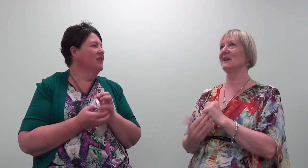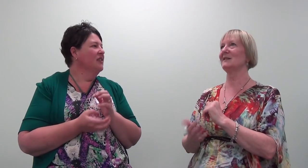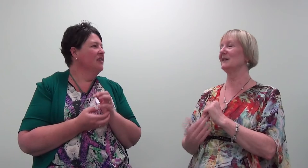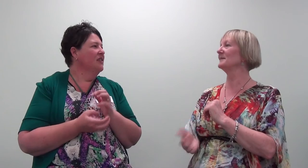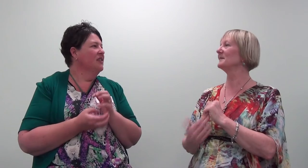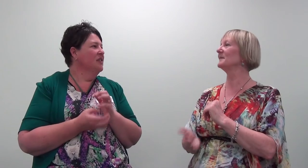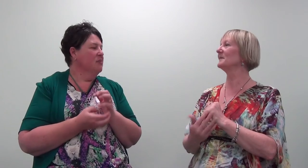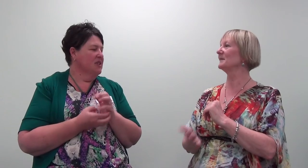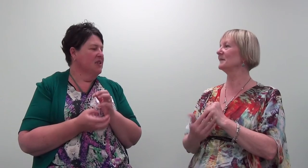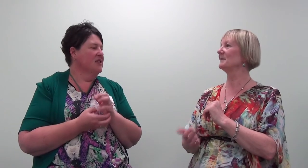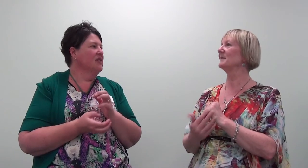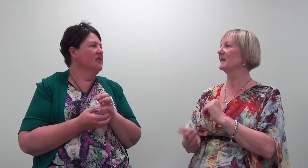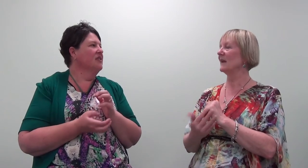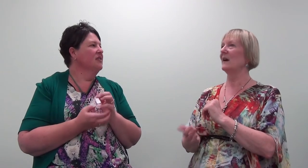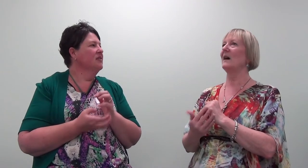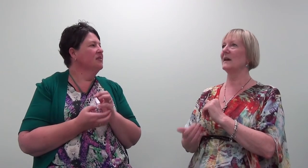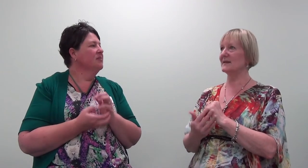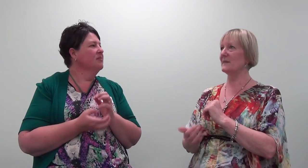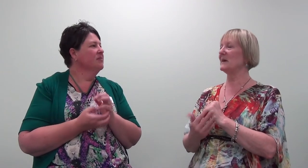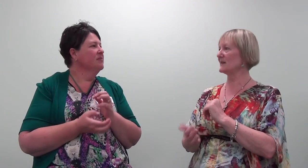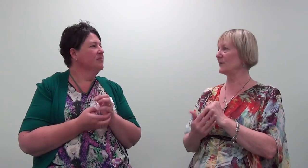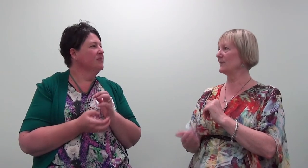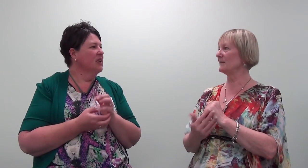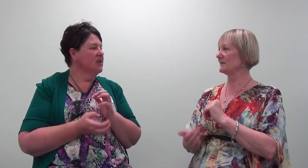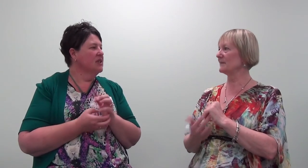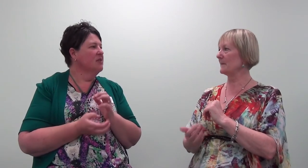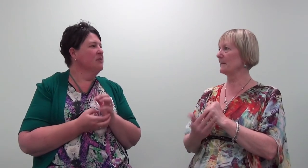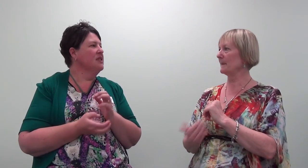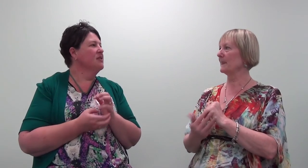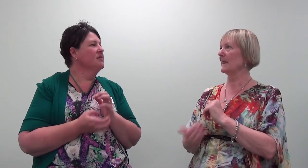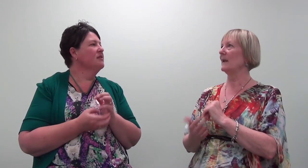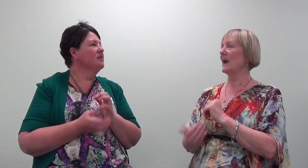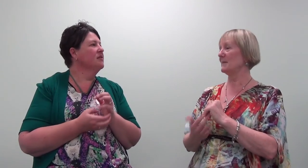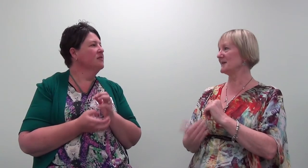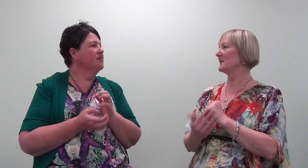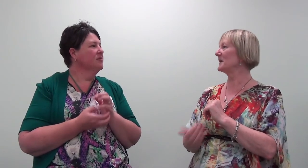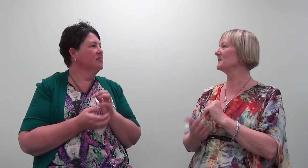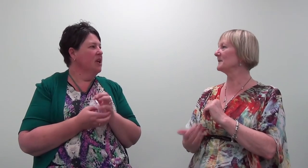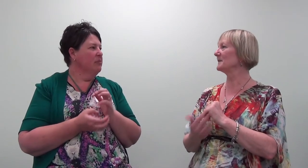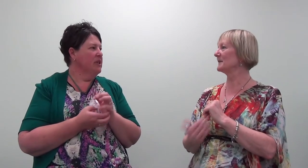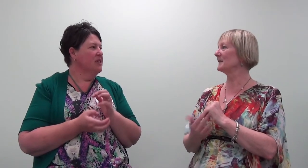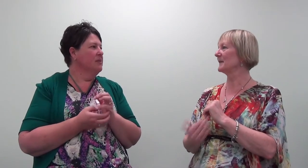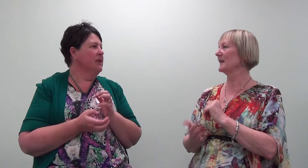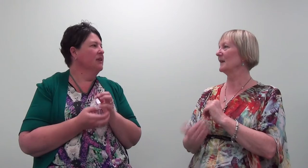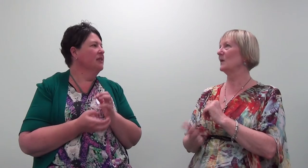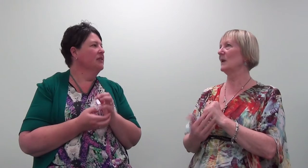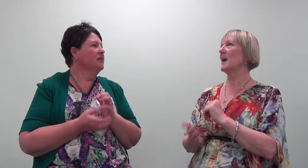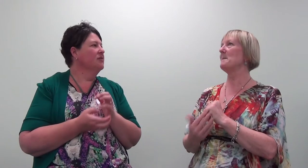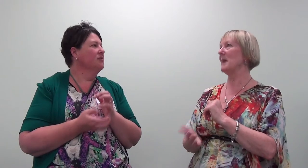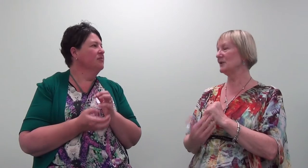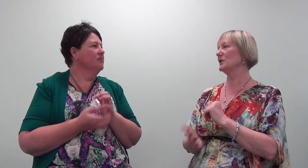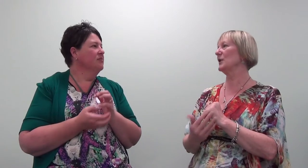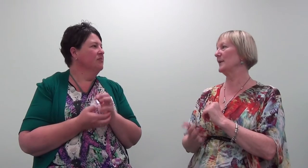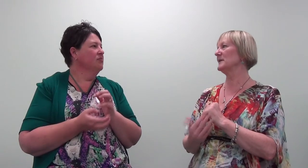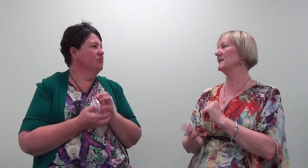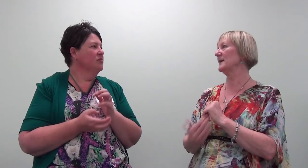guessing it. I'm just guessing it. I accept myself. I accept myself. And my stomach. And my stomach. When I imagine going to that